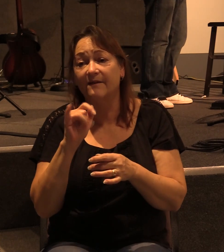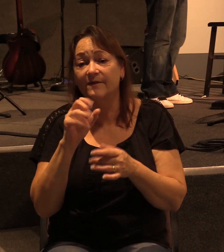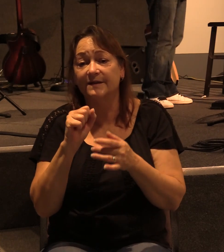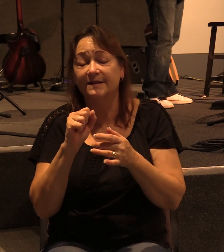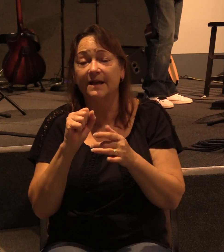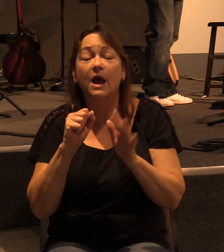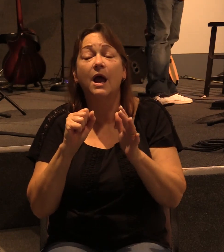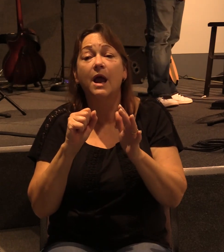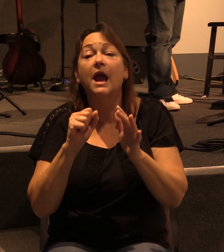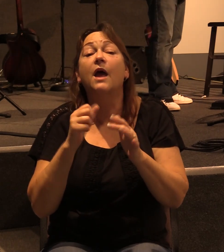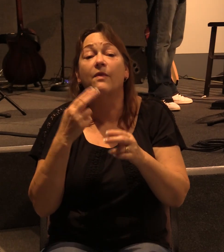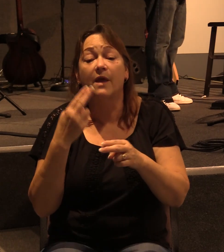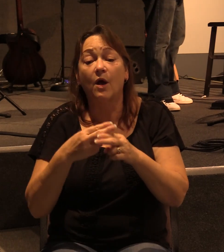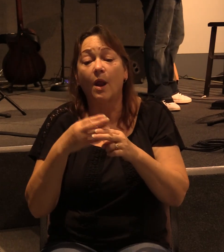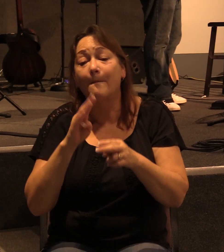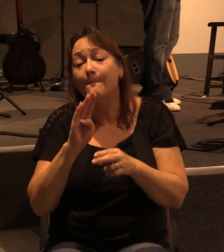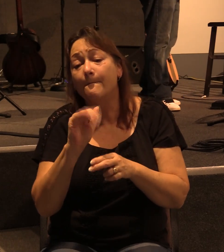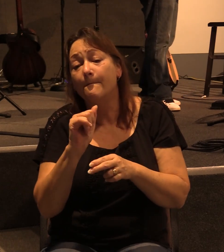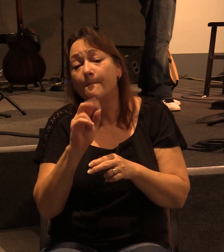of encouragement.